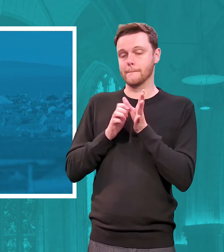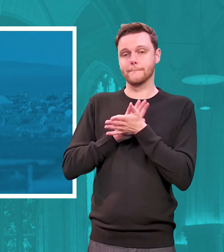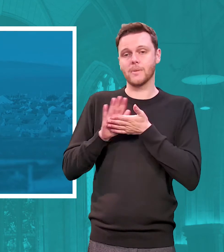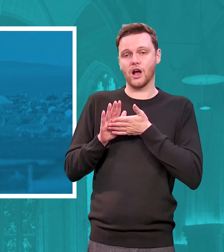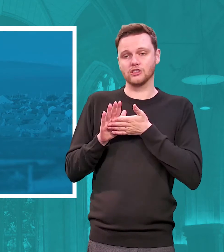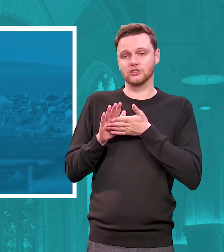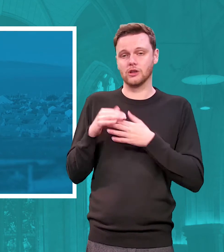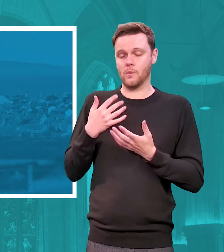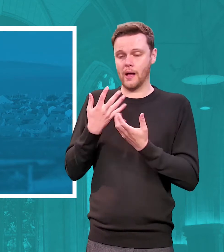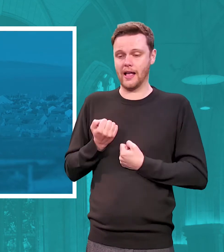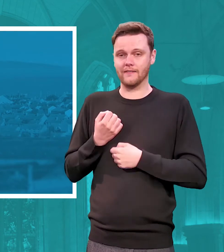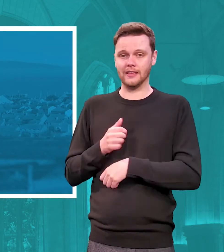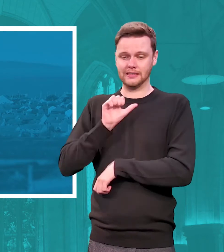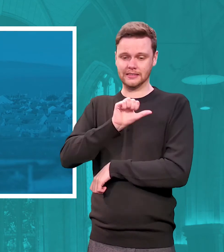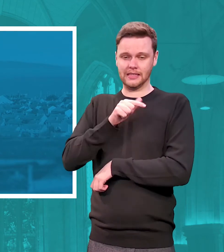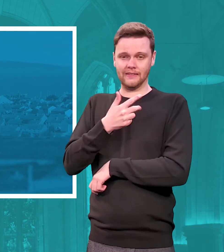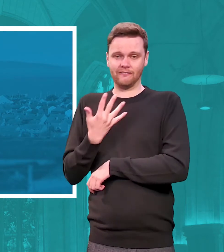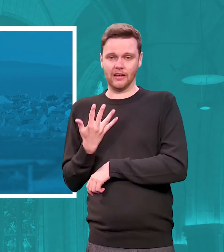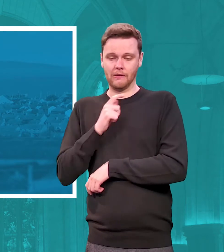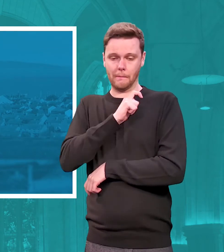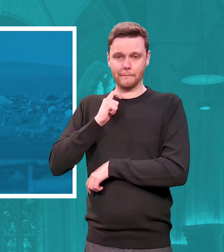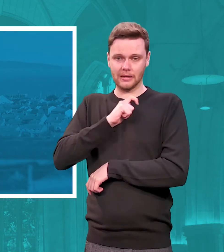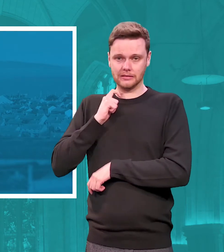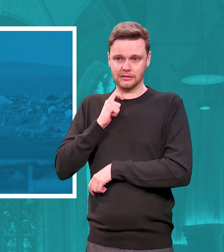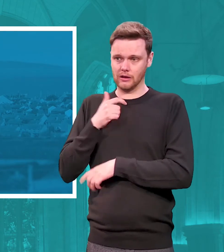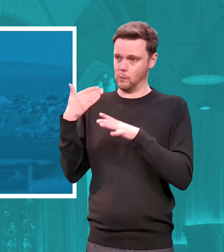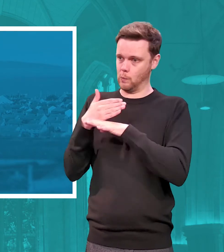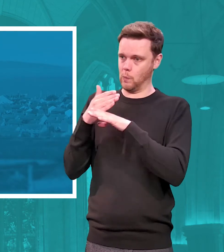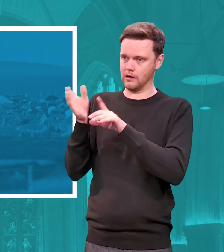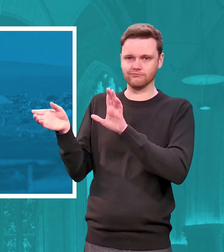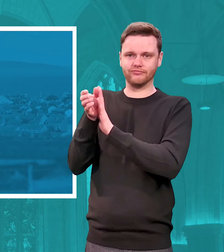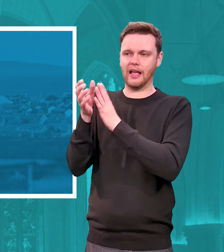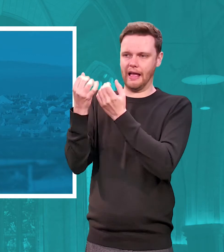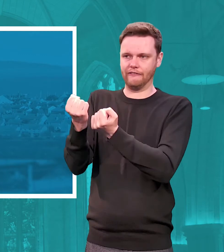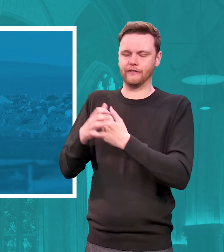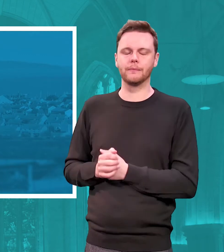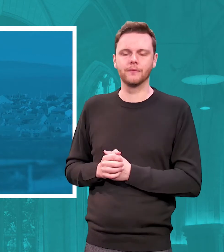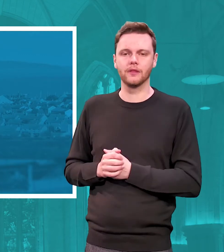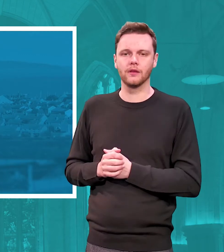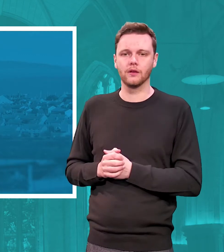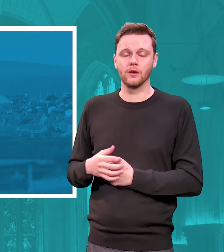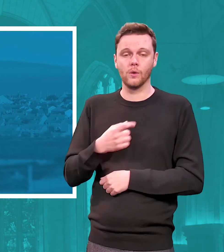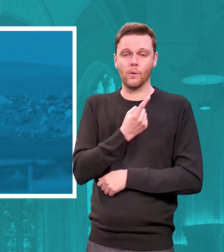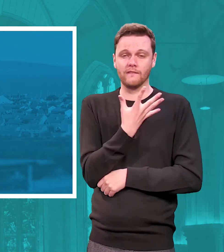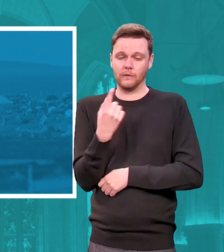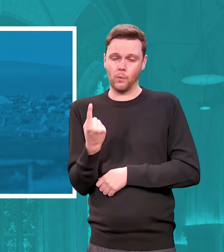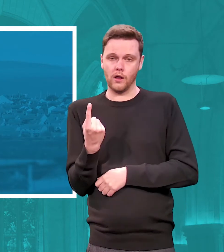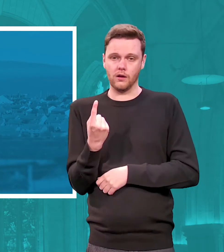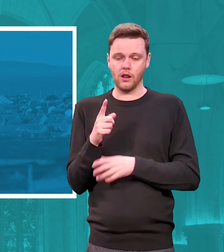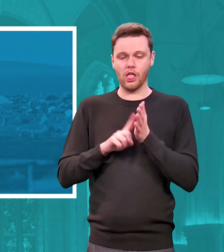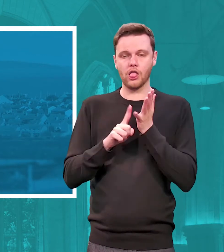685 ministers in post 151 locums